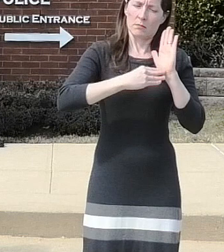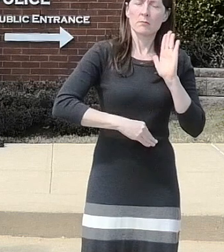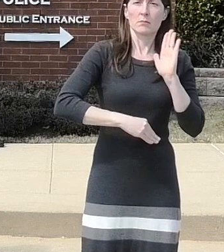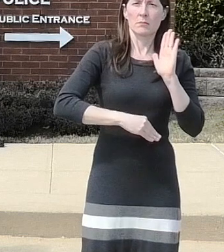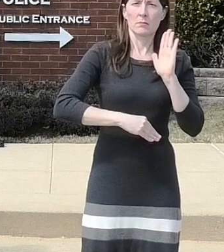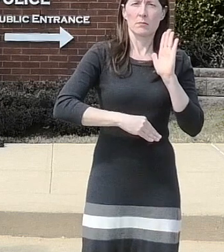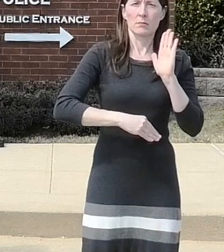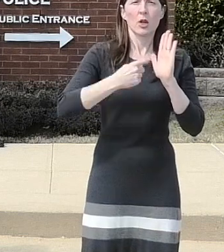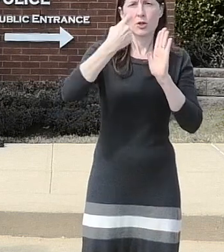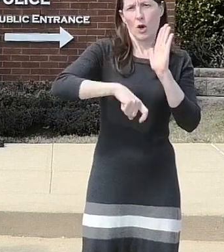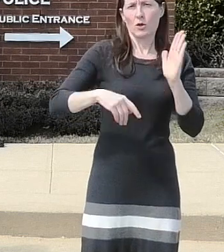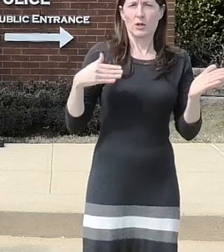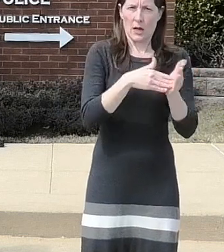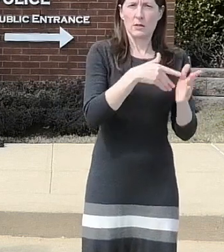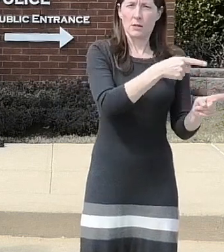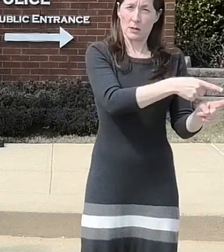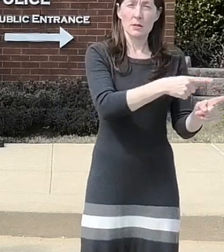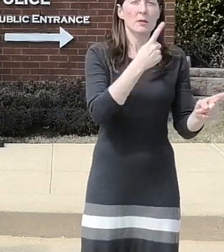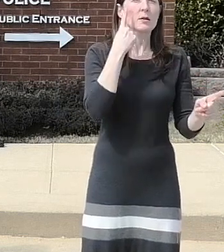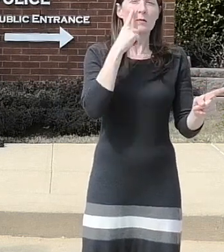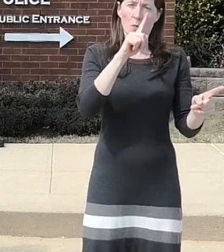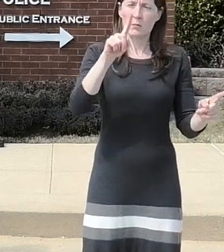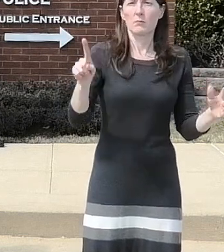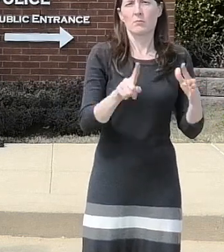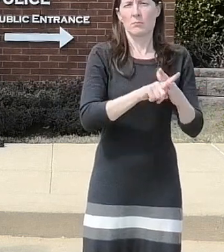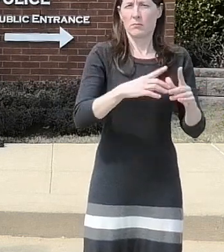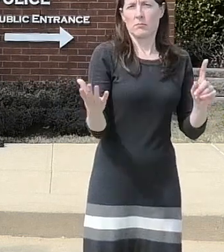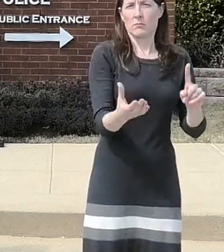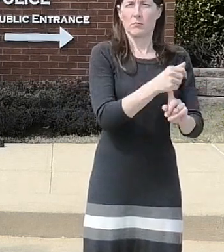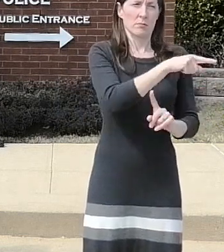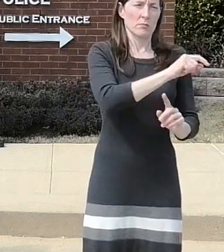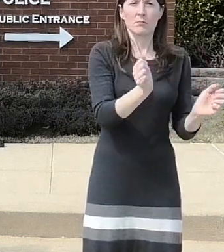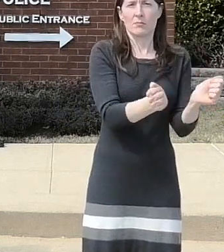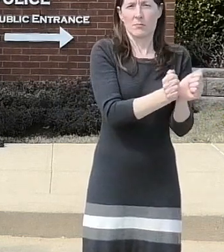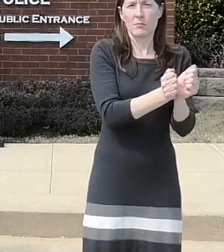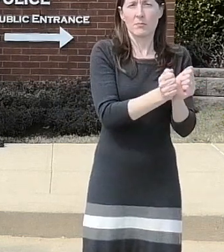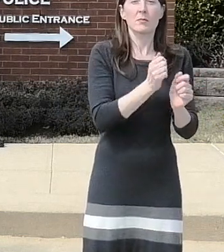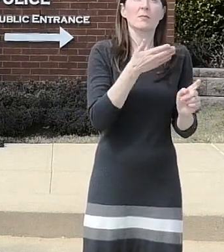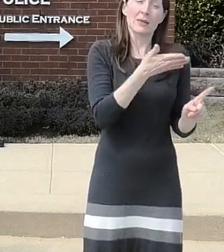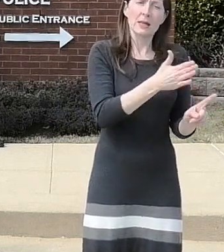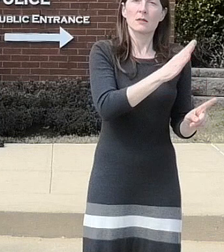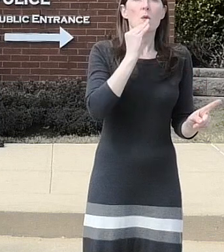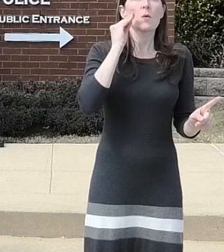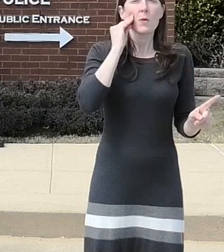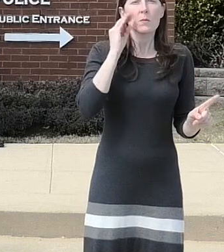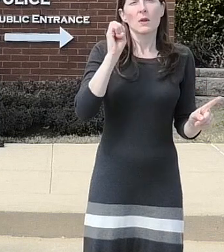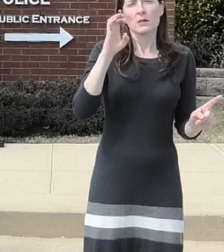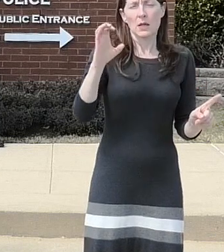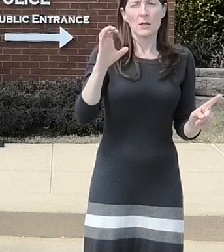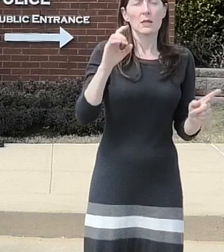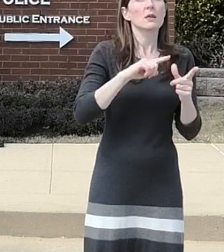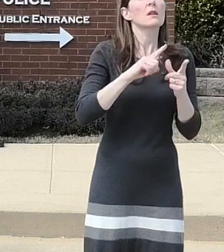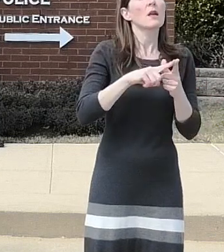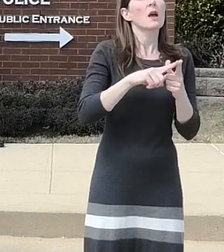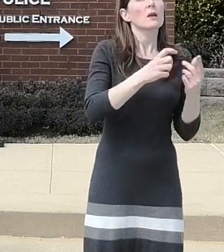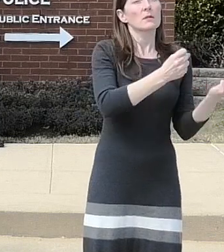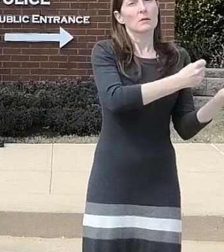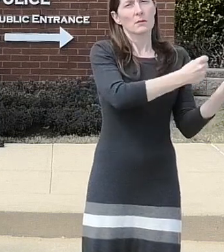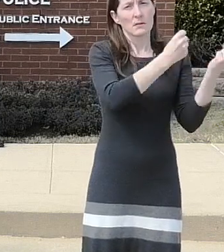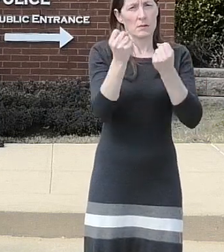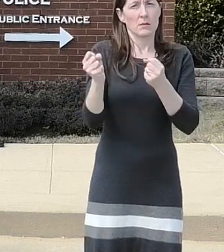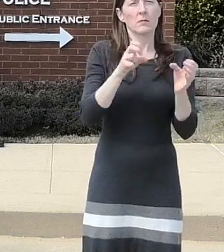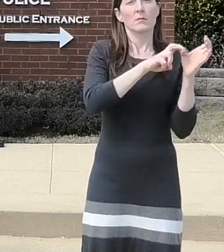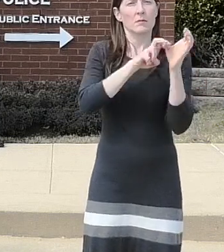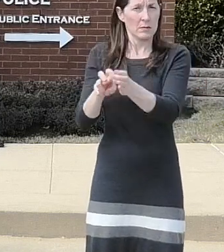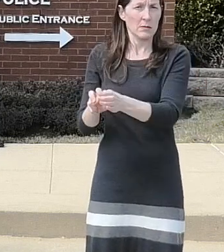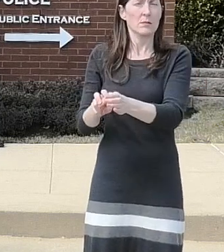and served arrest warrants on him at his home in ellicott city he was then transported to our southern district and then transported to our